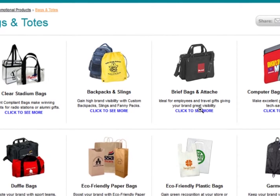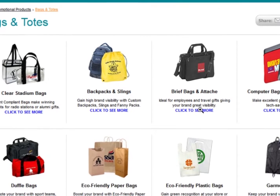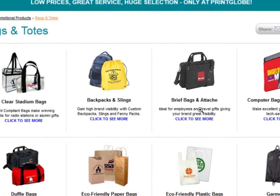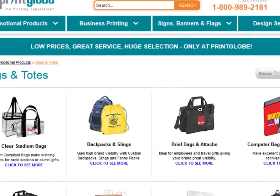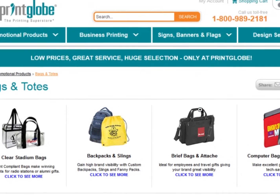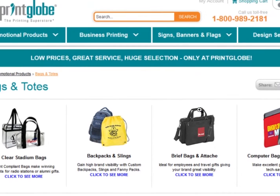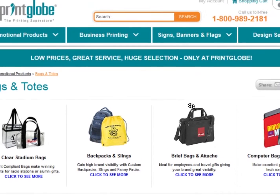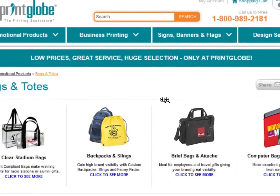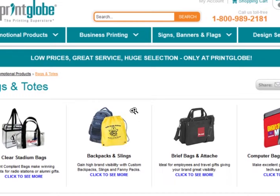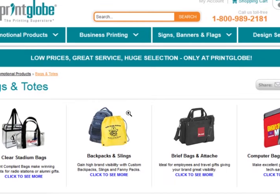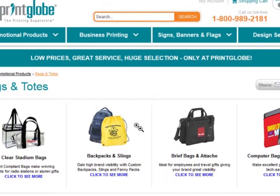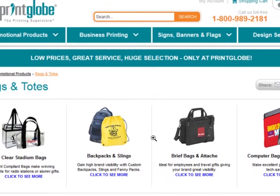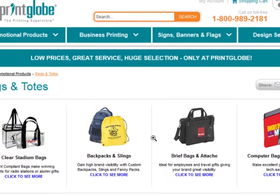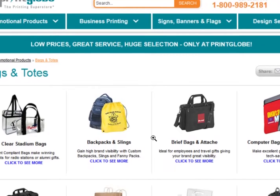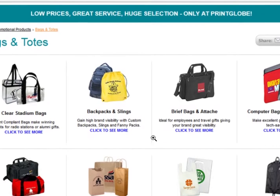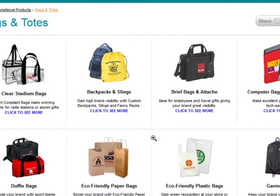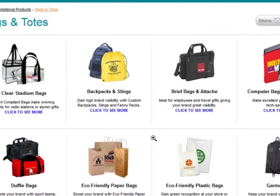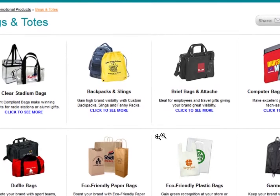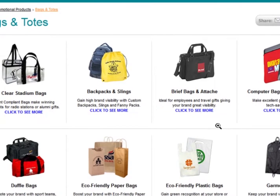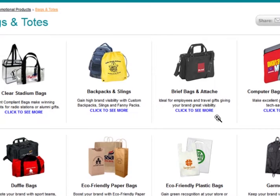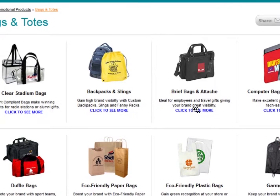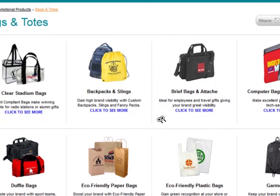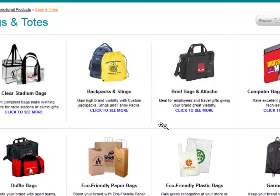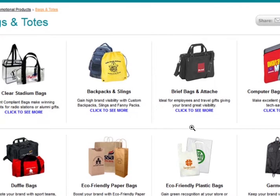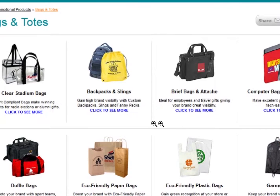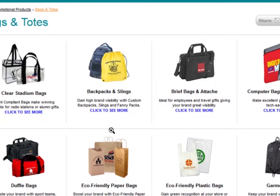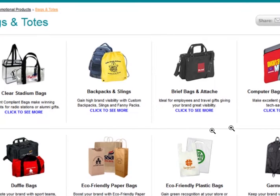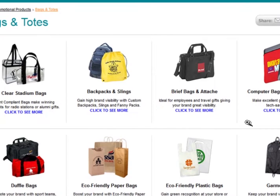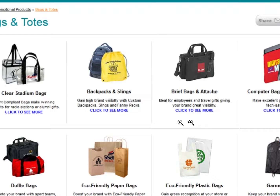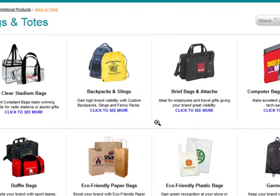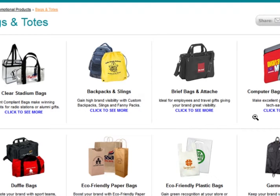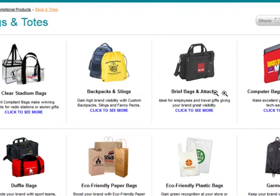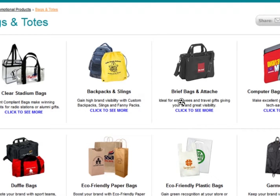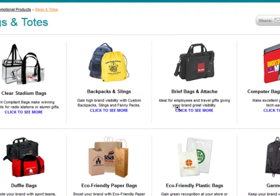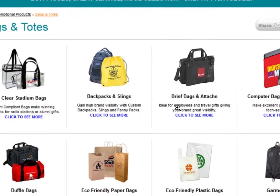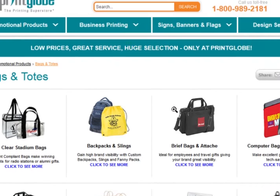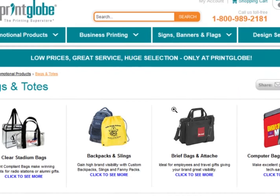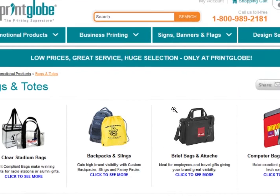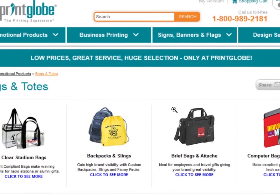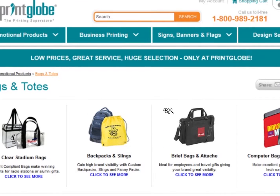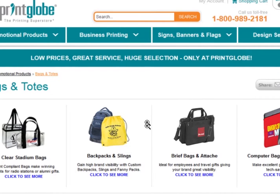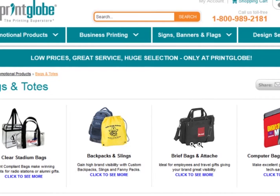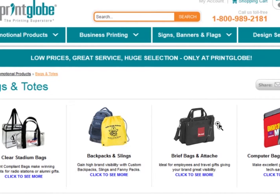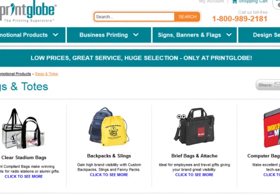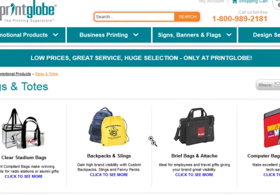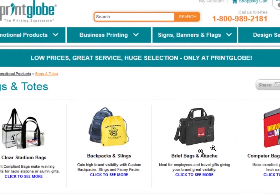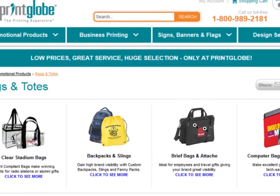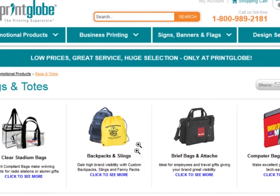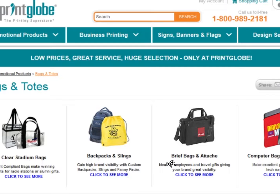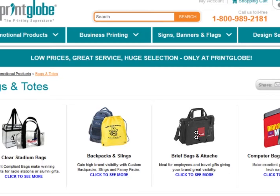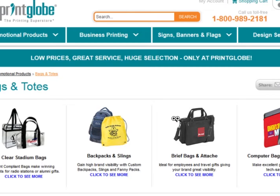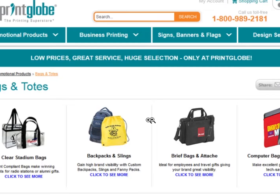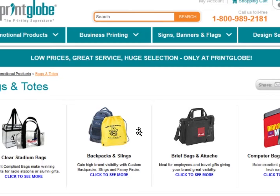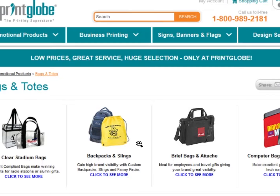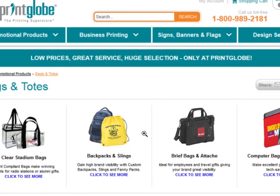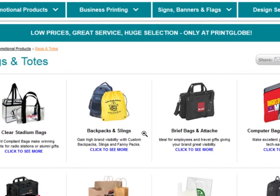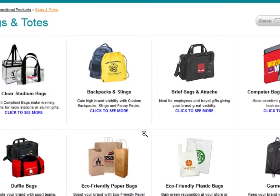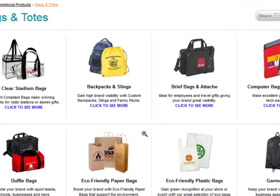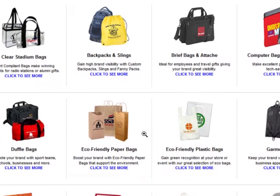didn't increase conversion at all it didn't increase conversion or you didn't add up to conversions at all so prince globe